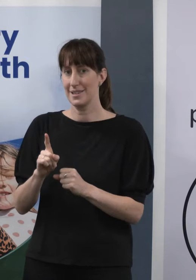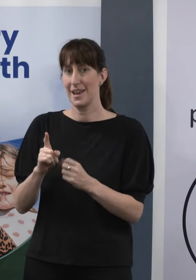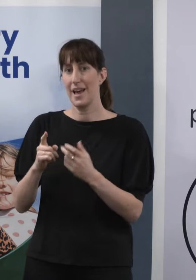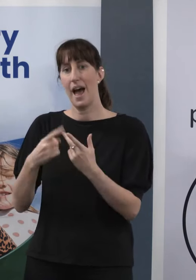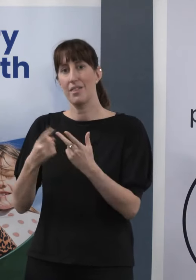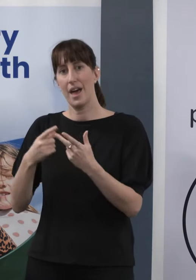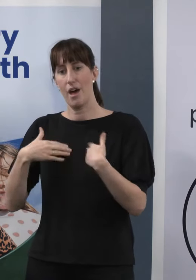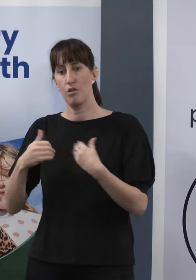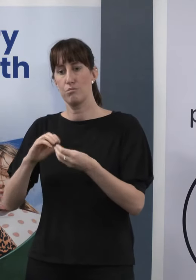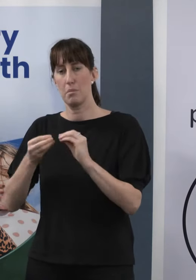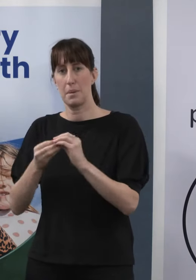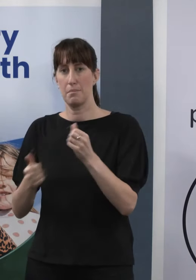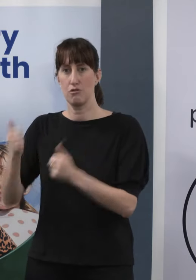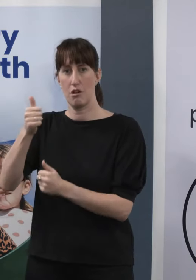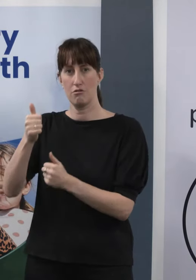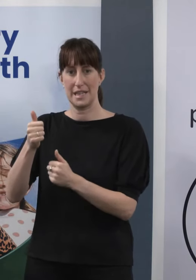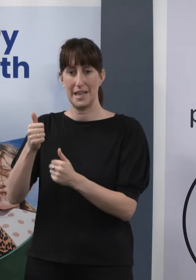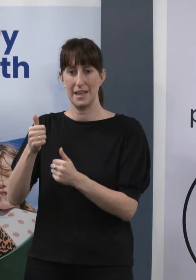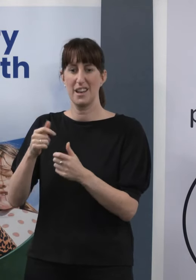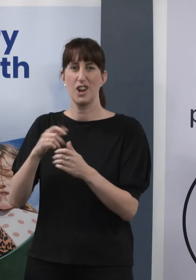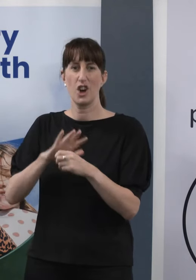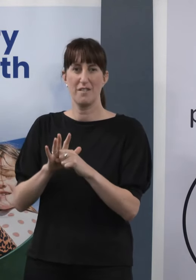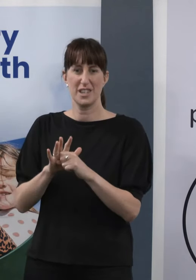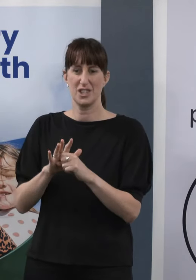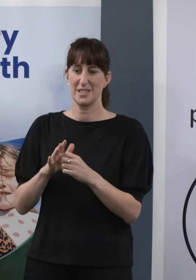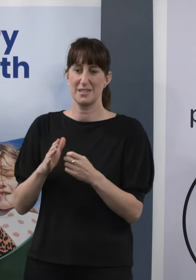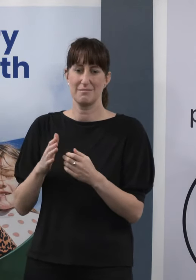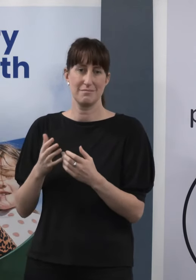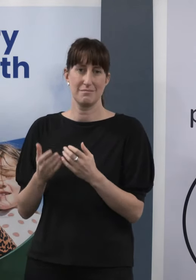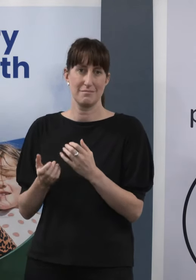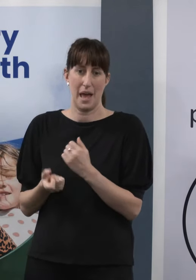on individuals and indeed the wider hospital system.